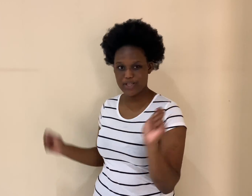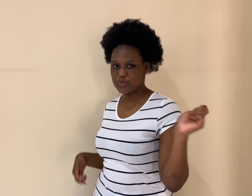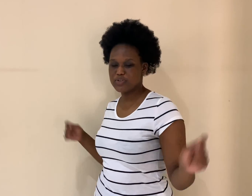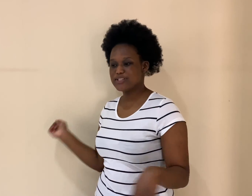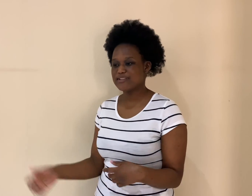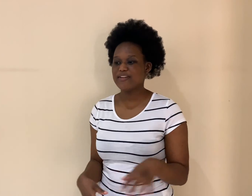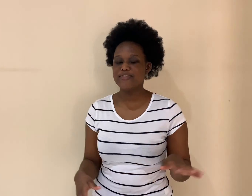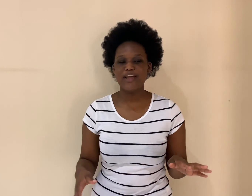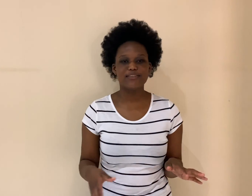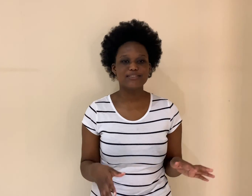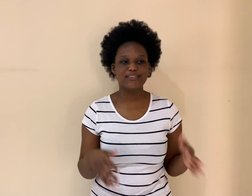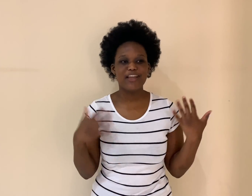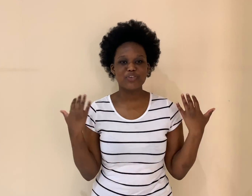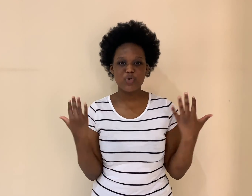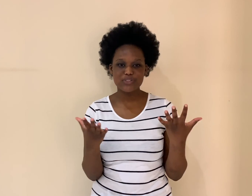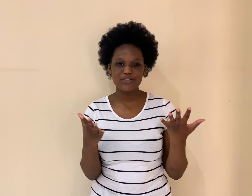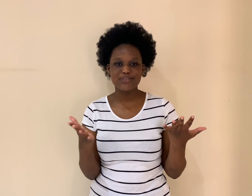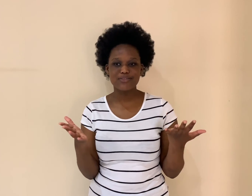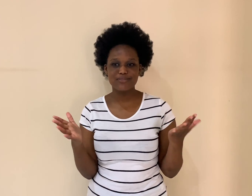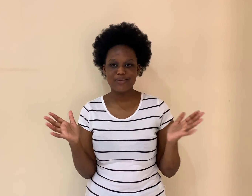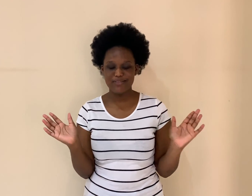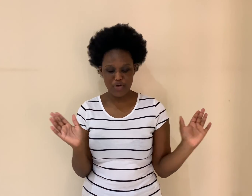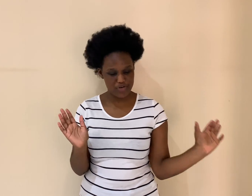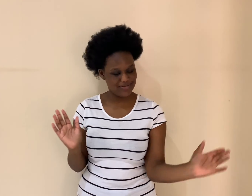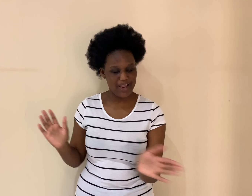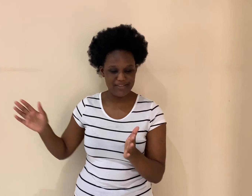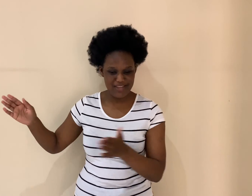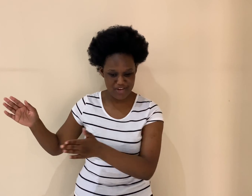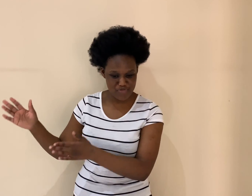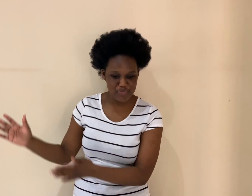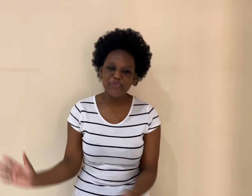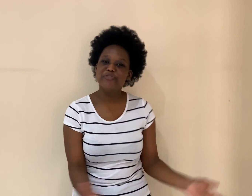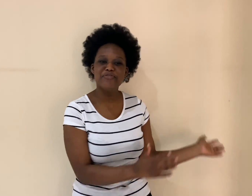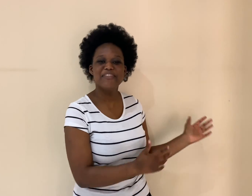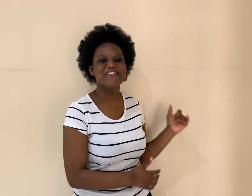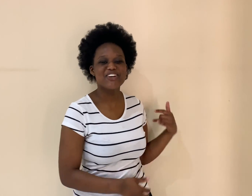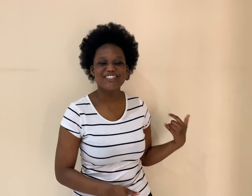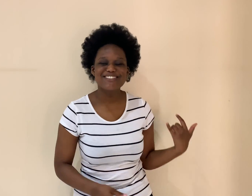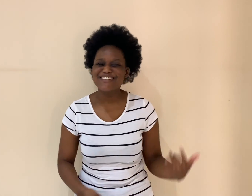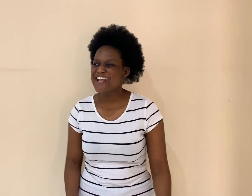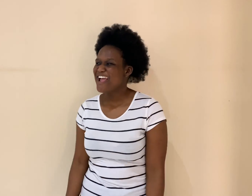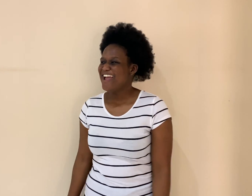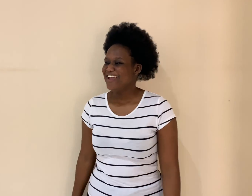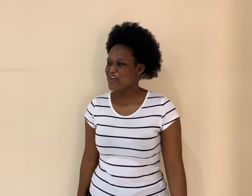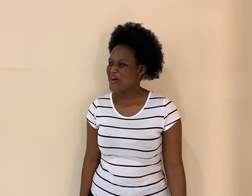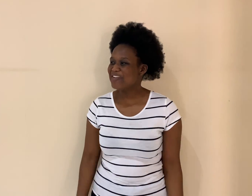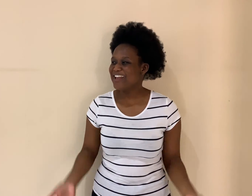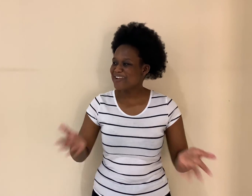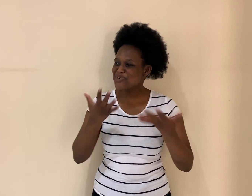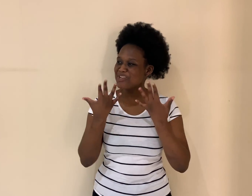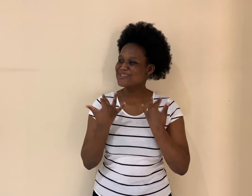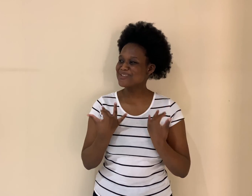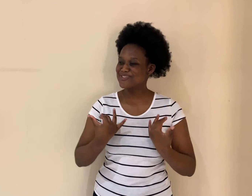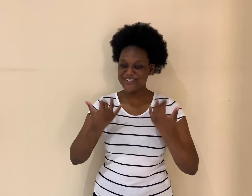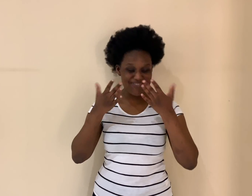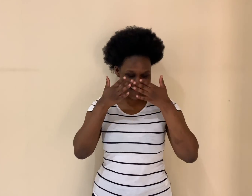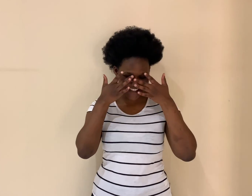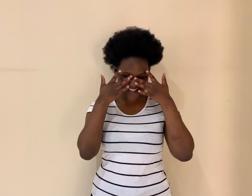and all that stuff. And that causes, like, they remove the forests. Like, I'm trying to control myself